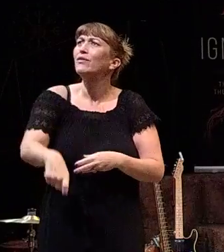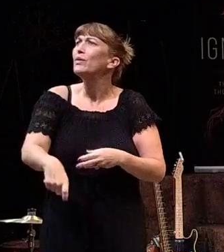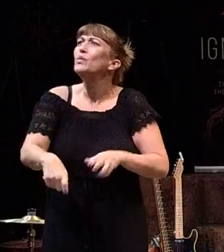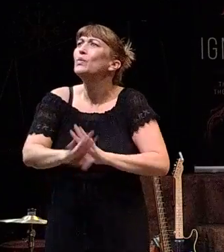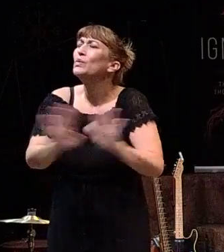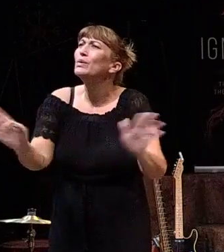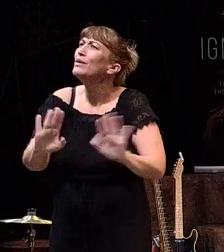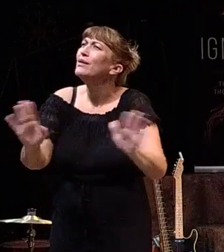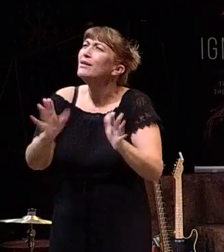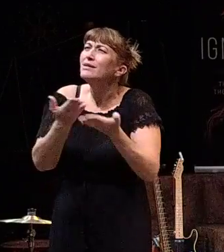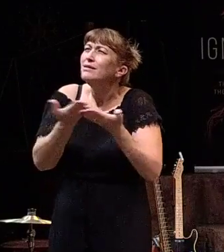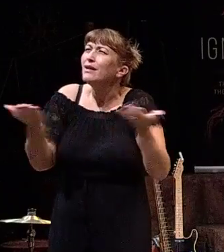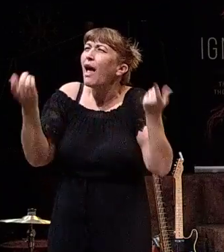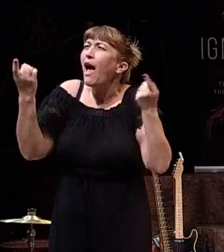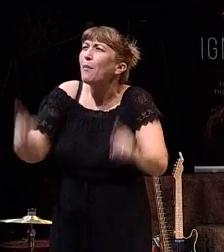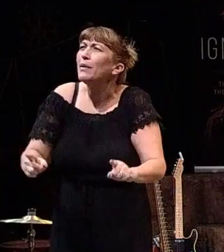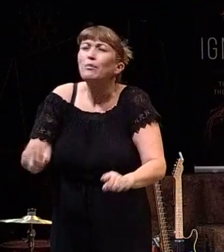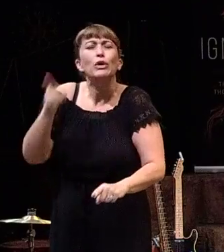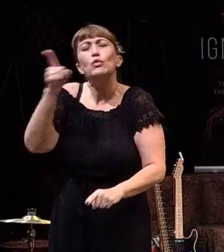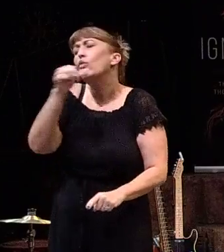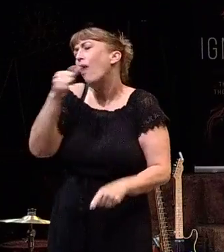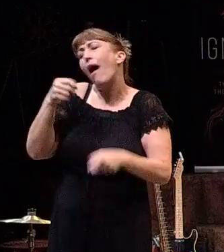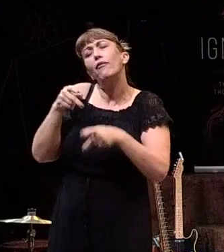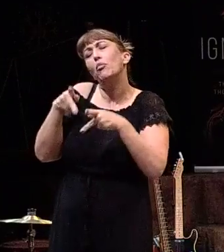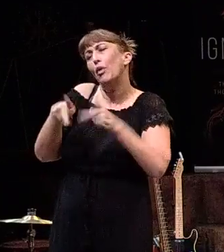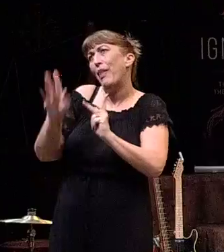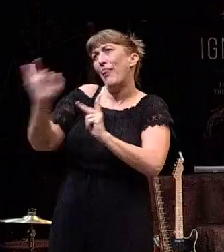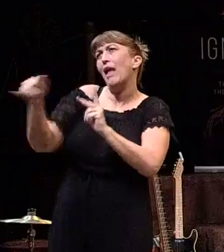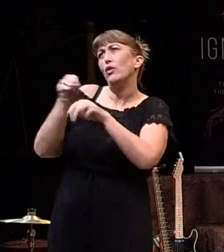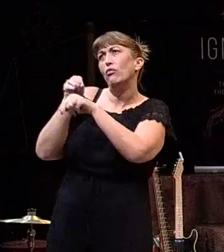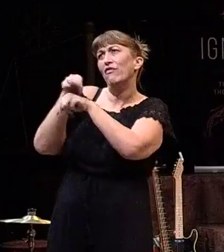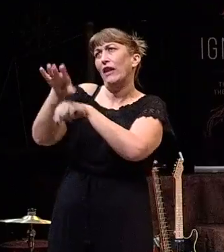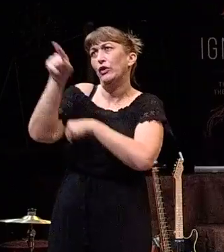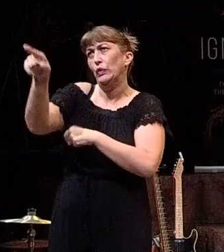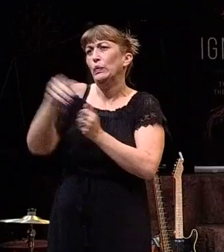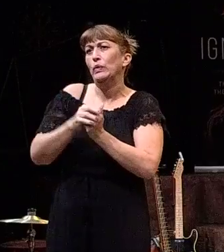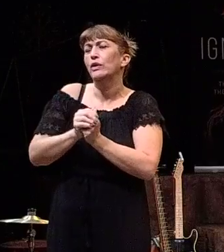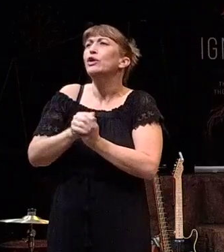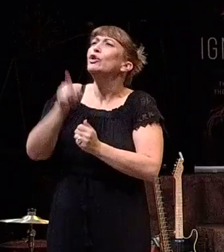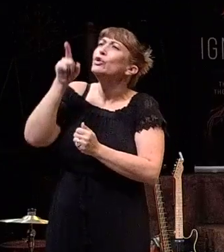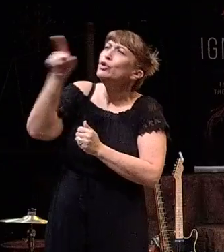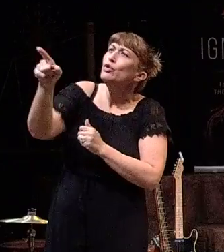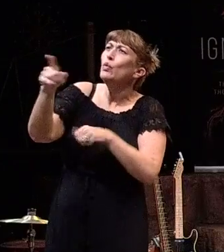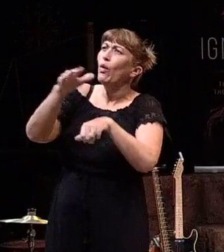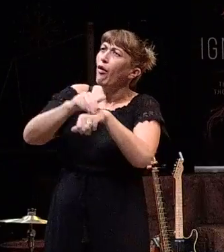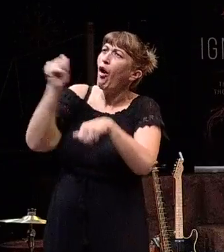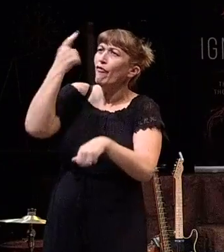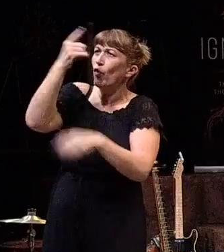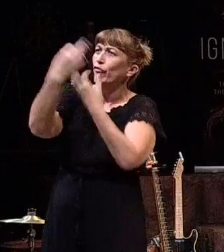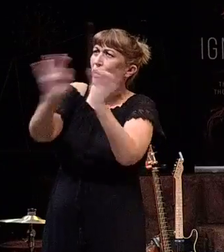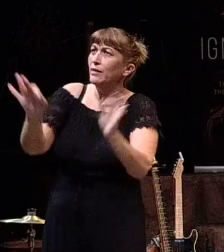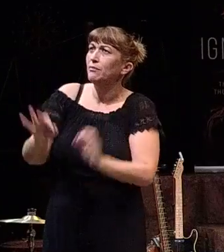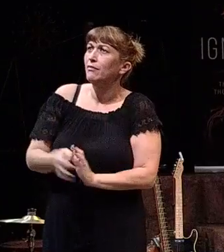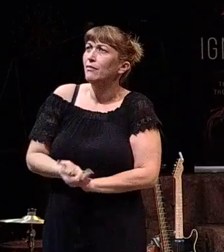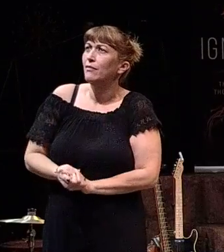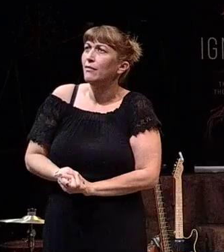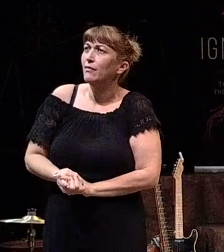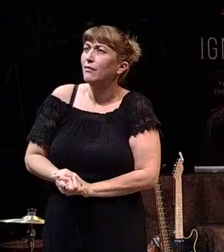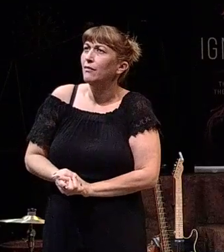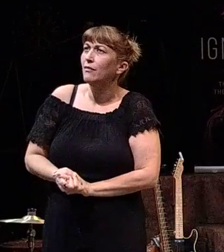happens. But you don't have to let that affect you. You were called to be free. Take that in for a second.